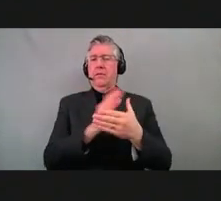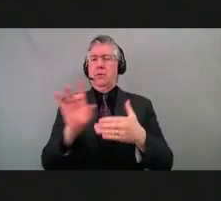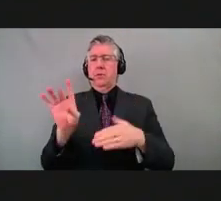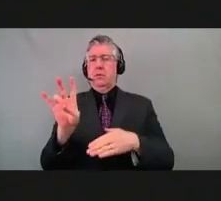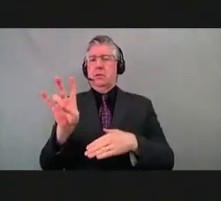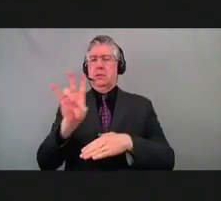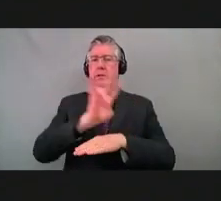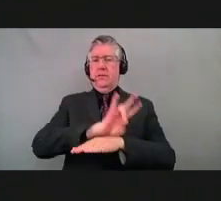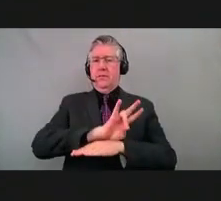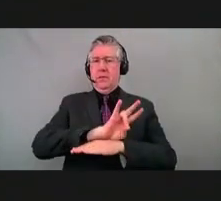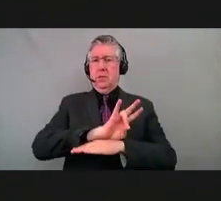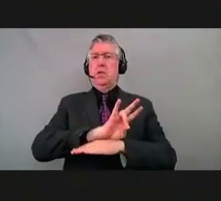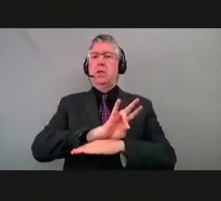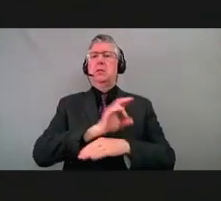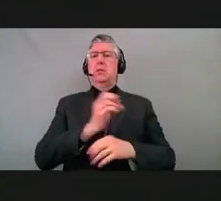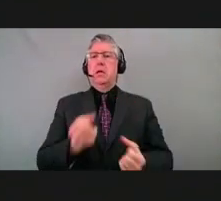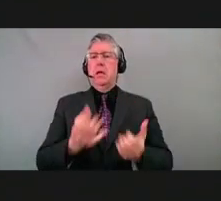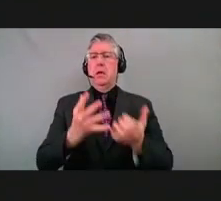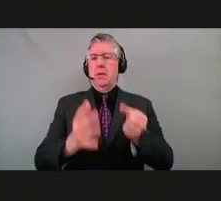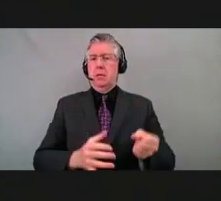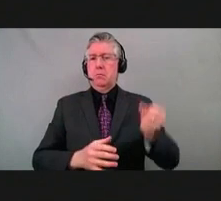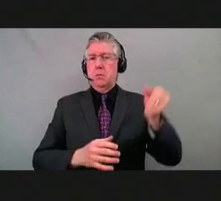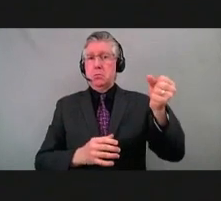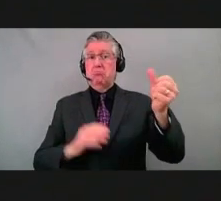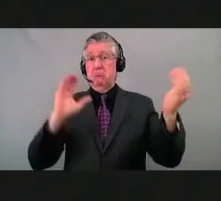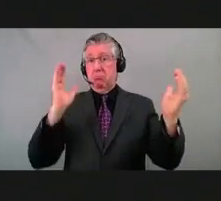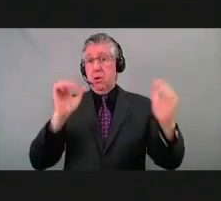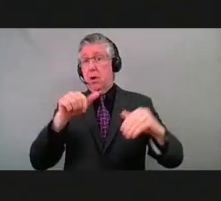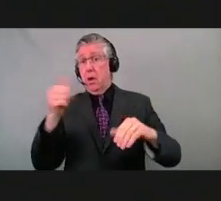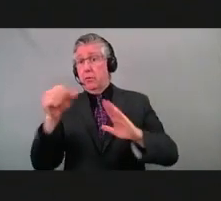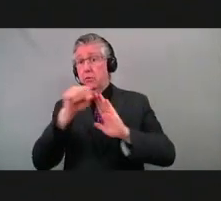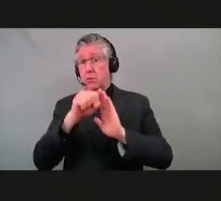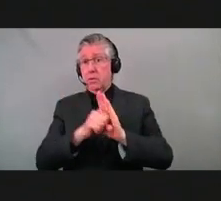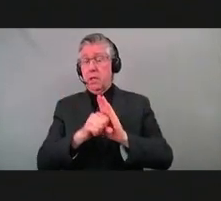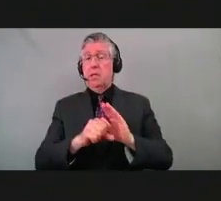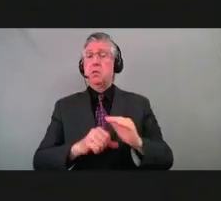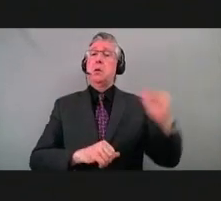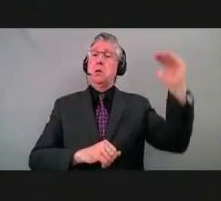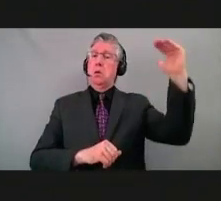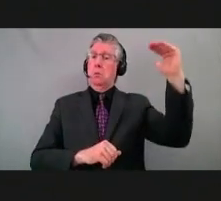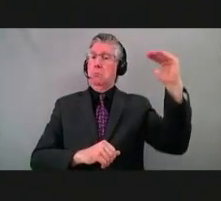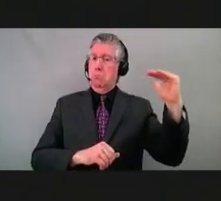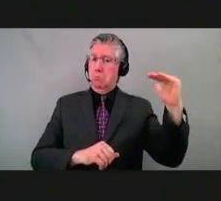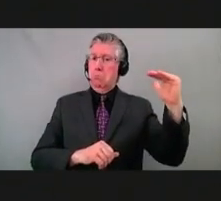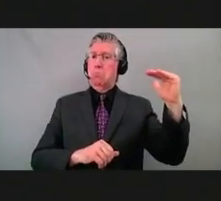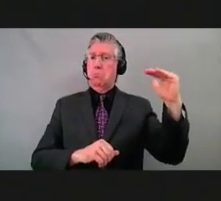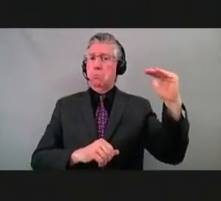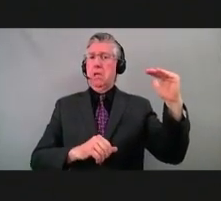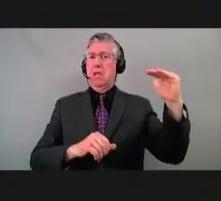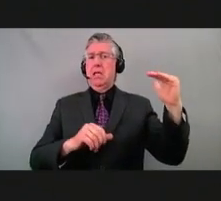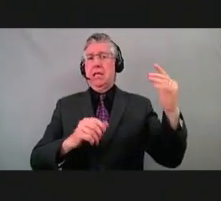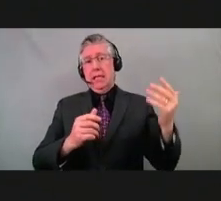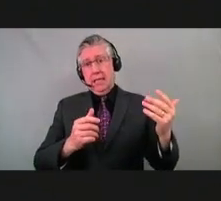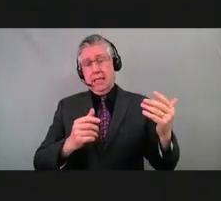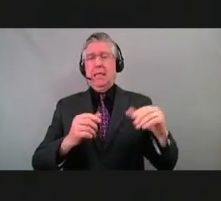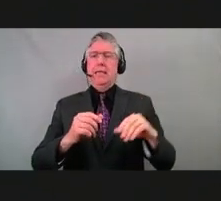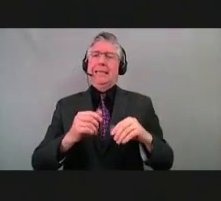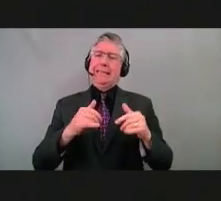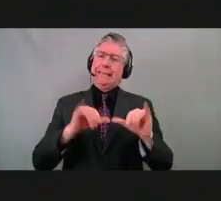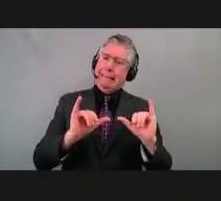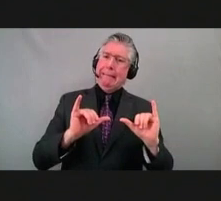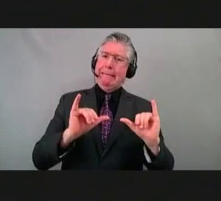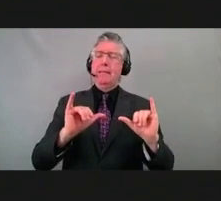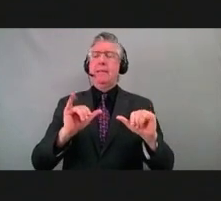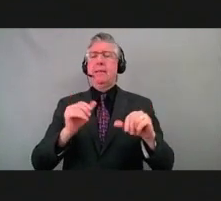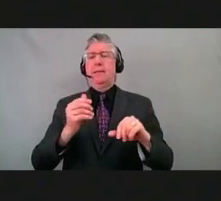we are doing quite well. Again, reminder that hospitalization rates are still, of course, higher than we want them to be. They're higher than they've been at sort of our low levels